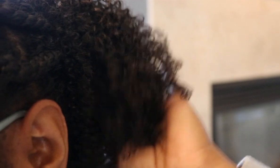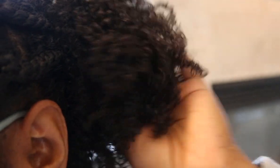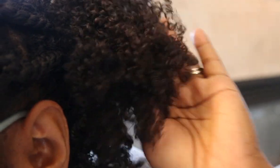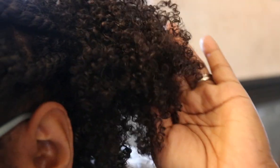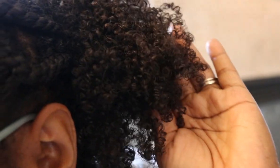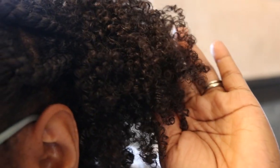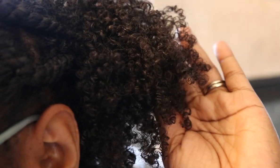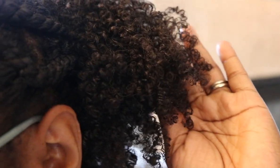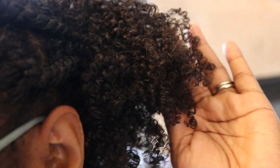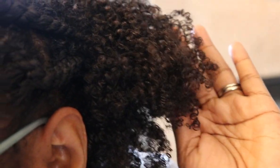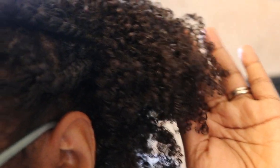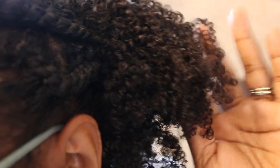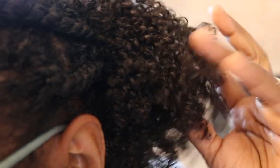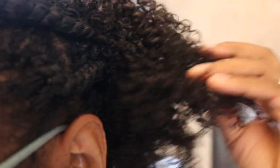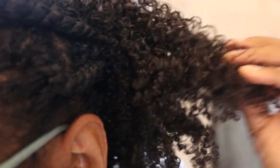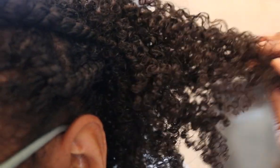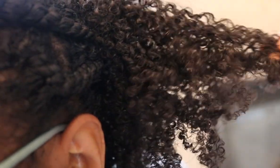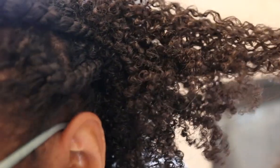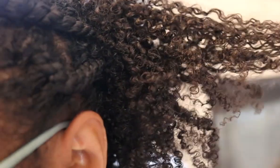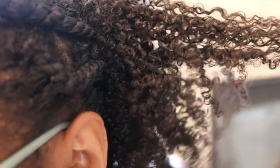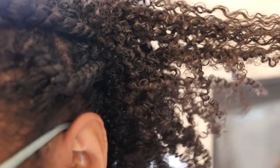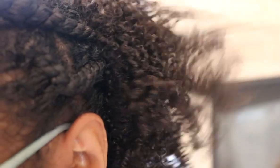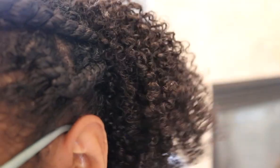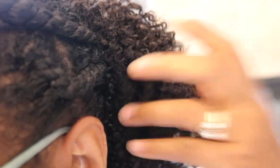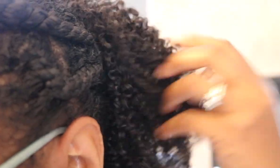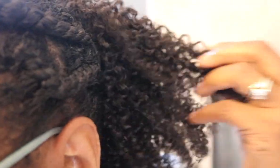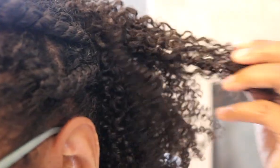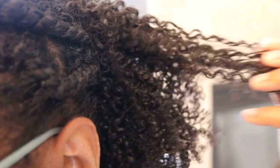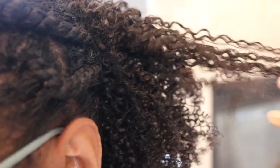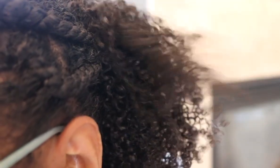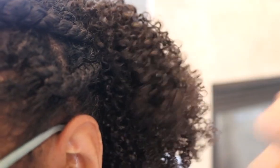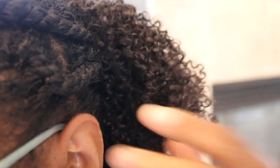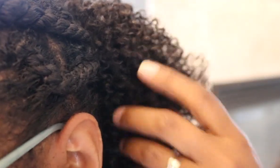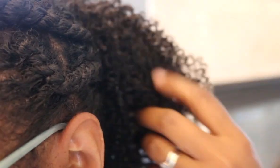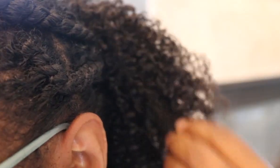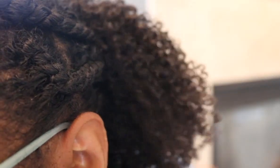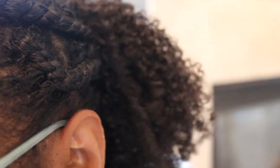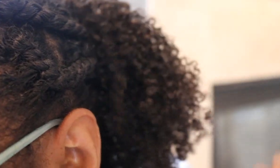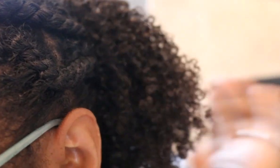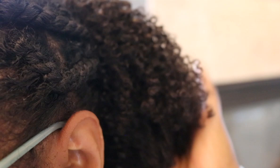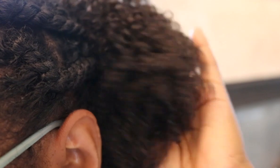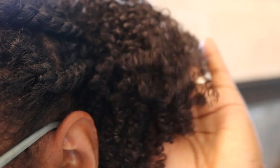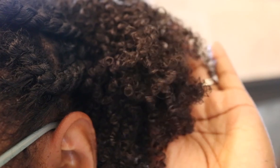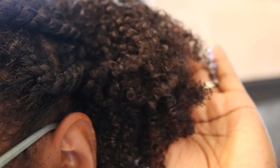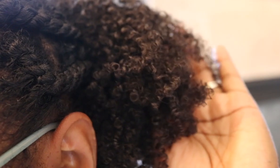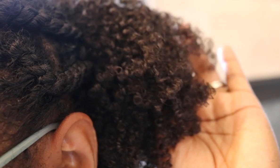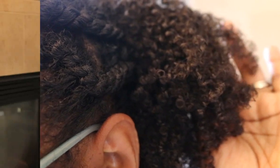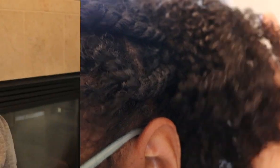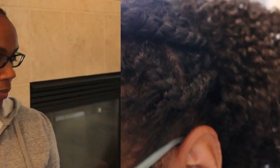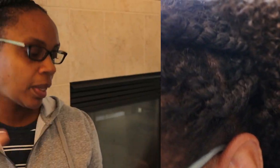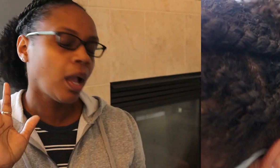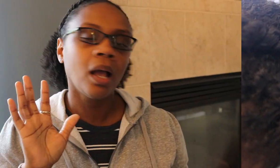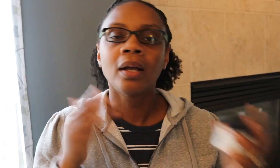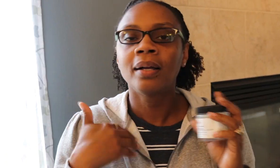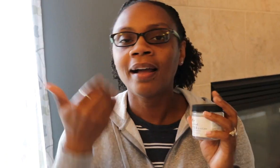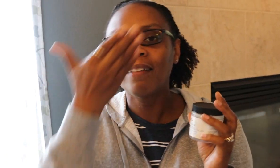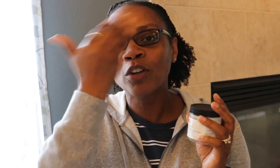shiny. Um, I only recently took out the twists, um, that I did with these two products here and they look great.